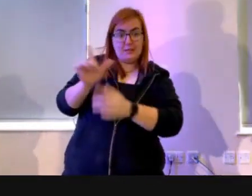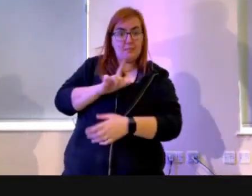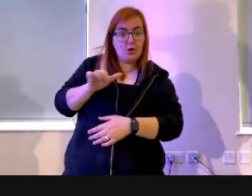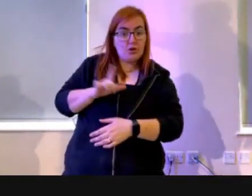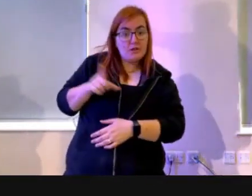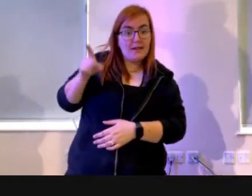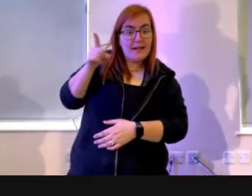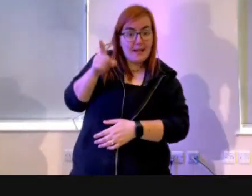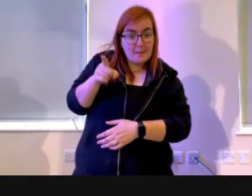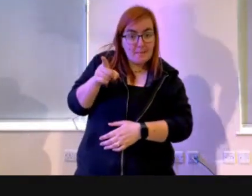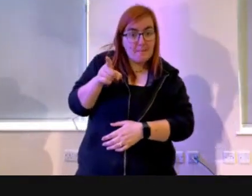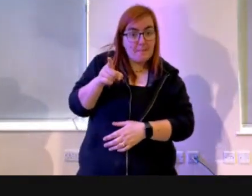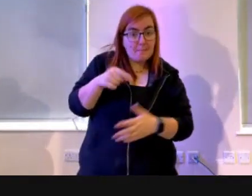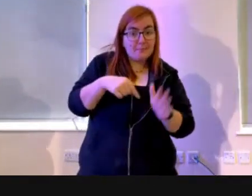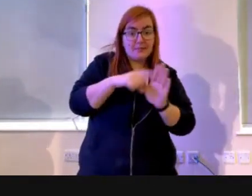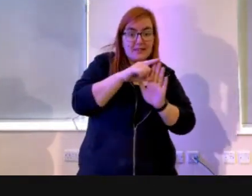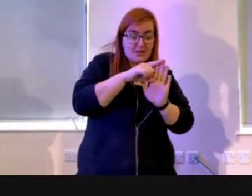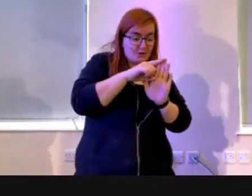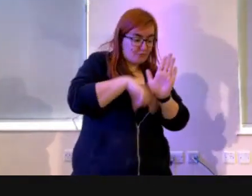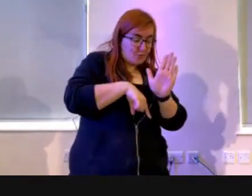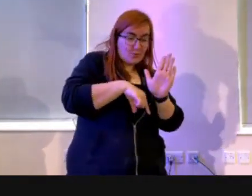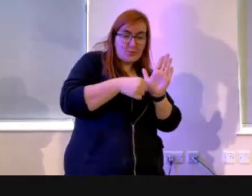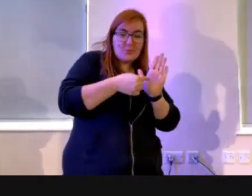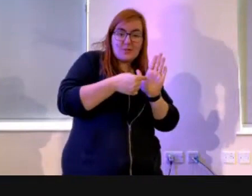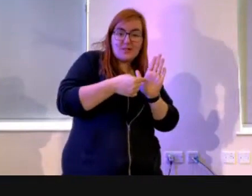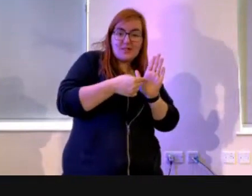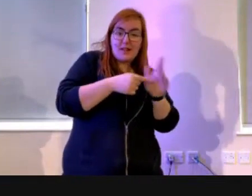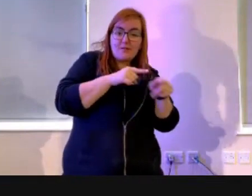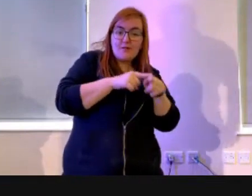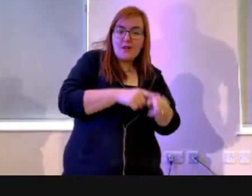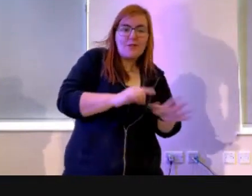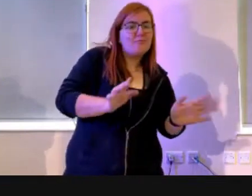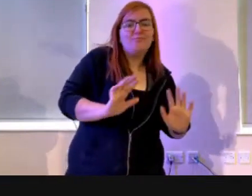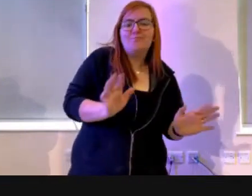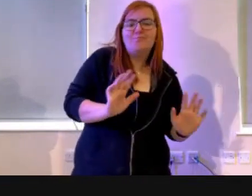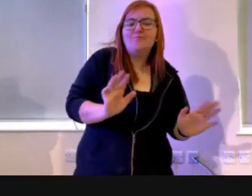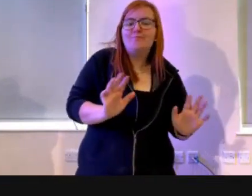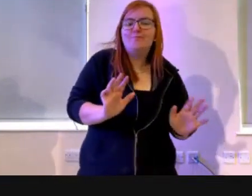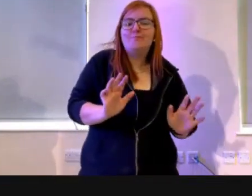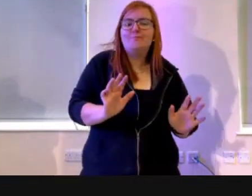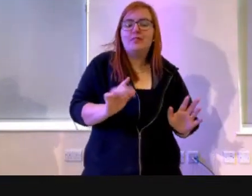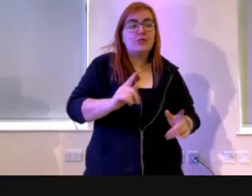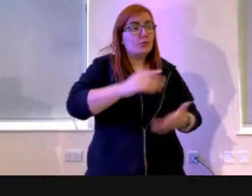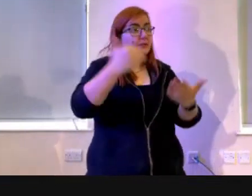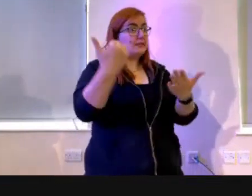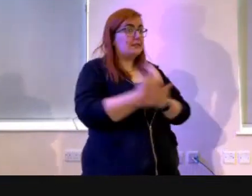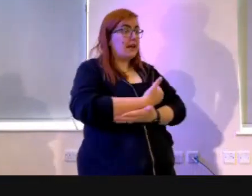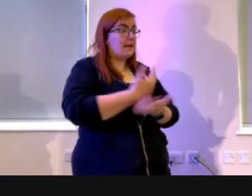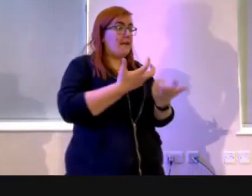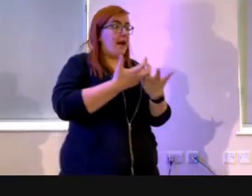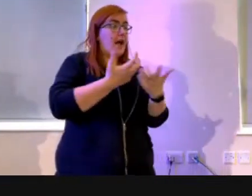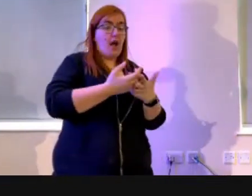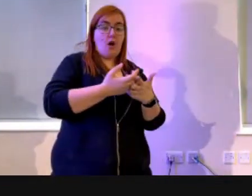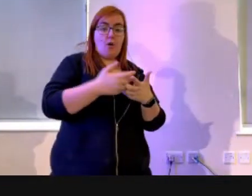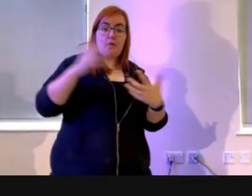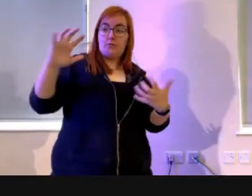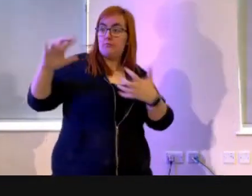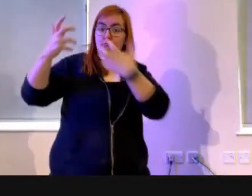these rules, you don't have to follow them. You are saved not by following rules, you are saved because Jesus